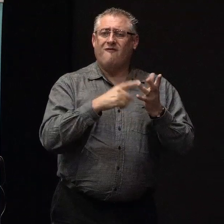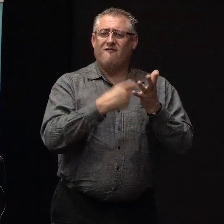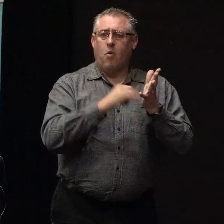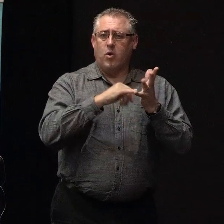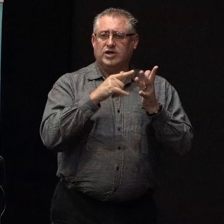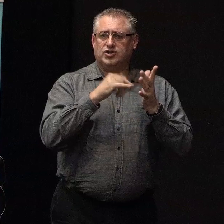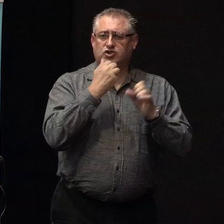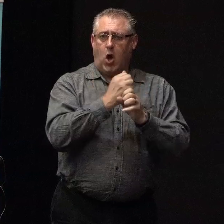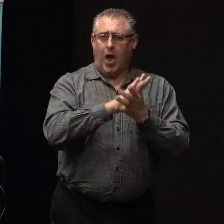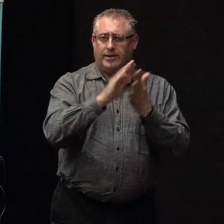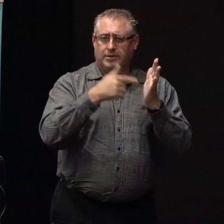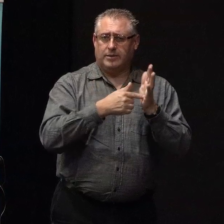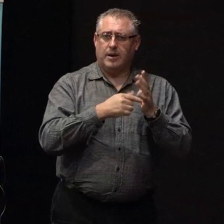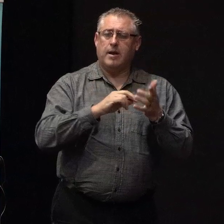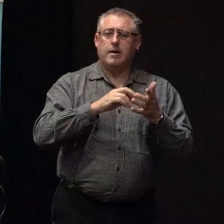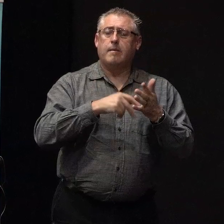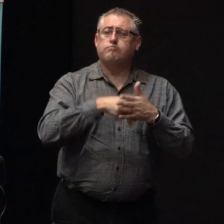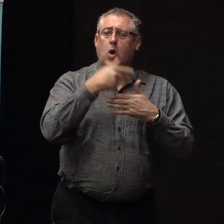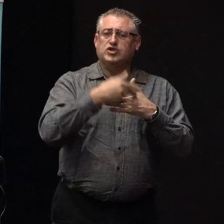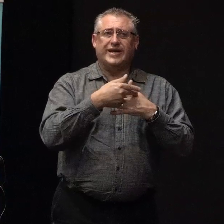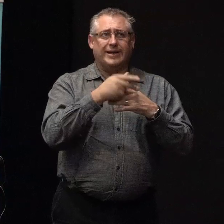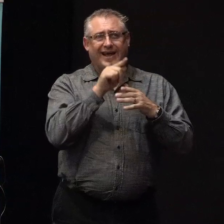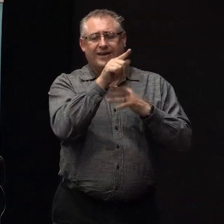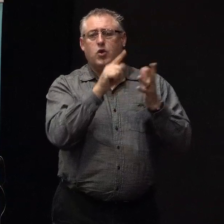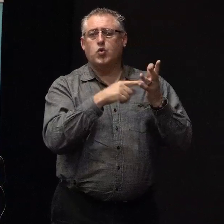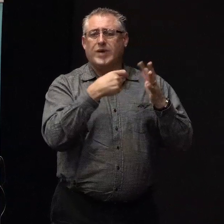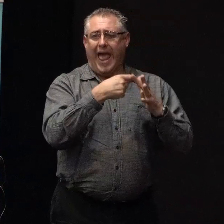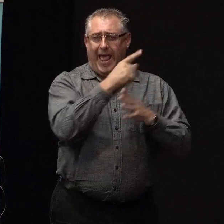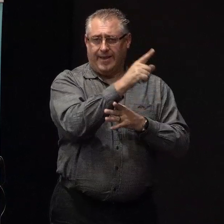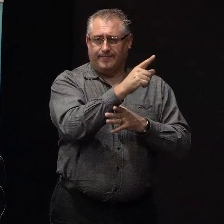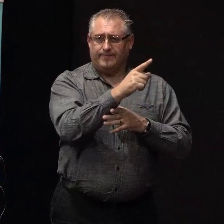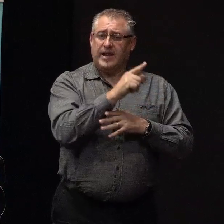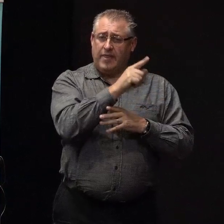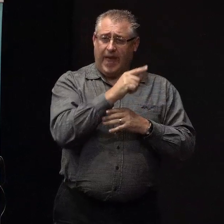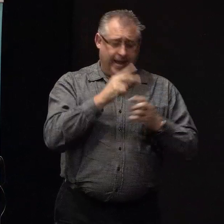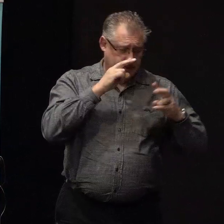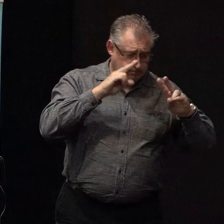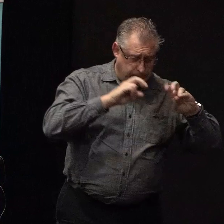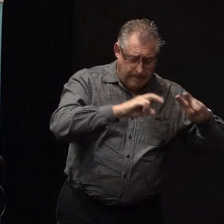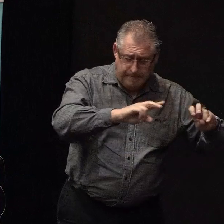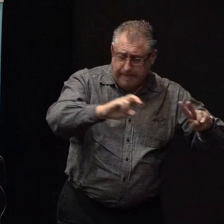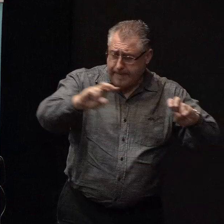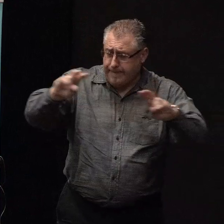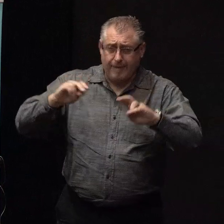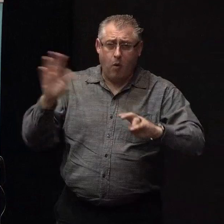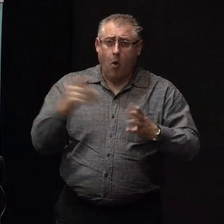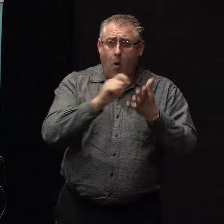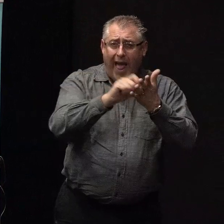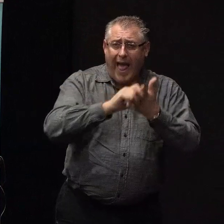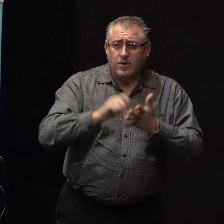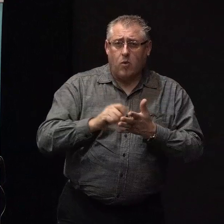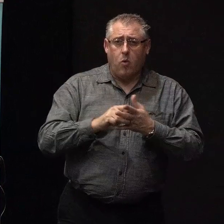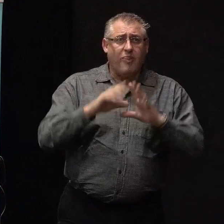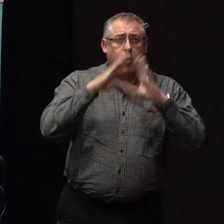they did was they read basically every single academic article that had been written across the world about what